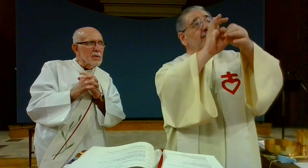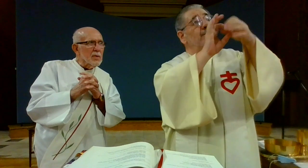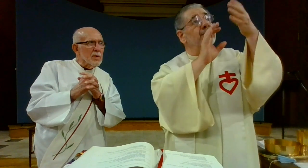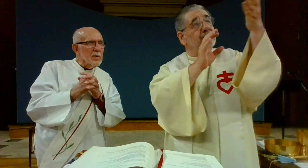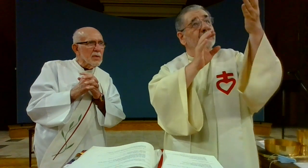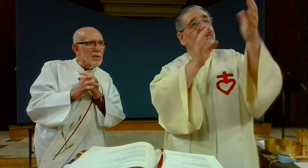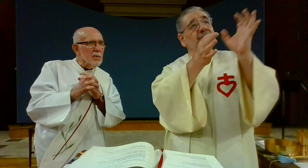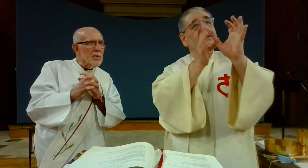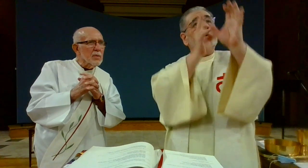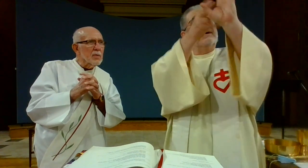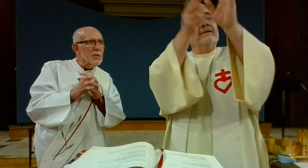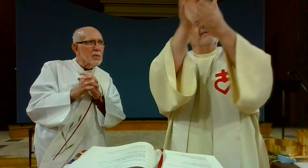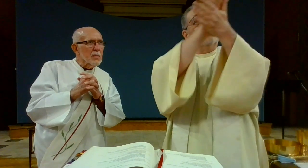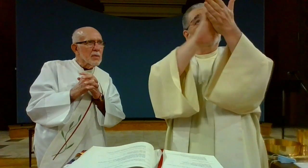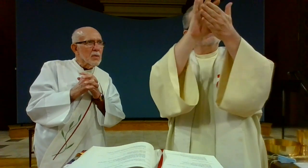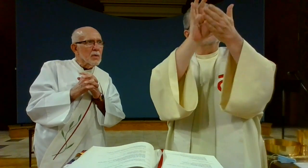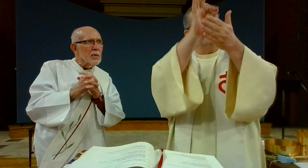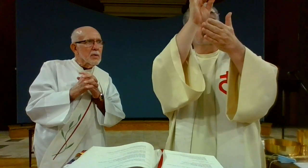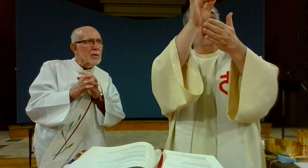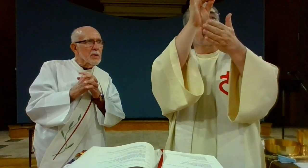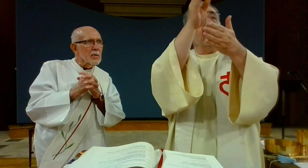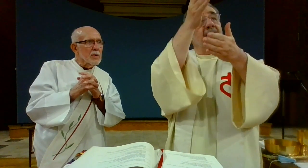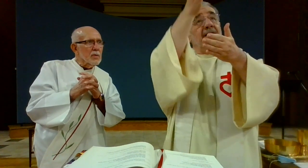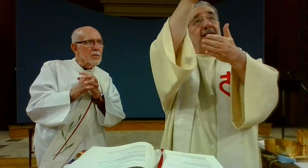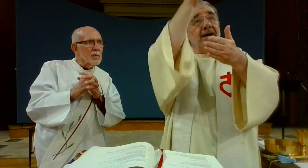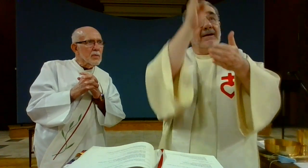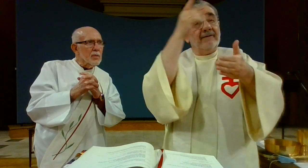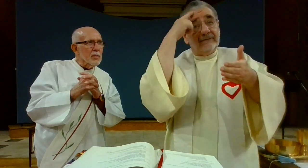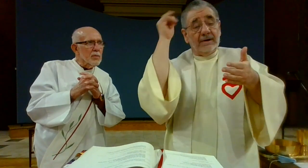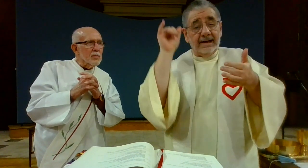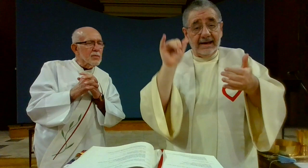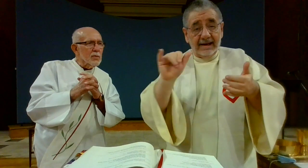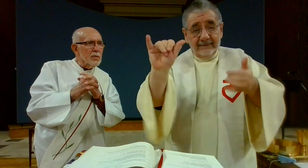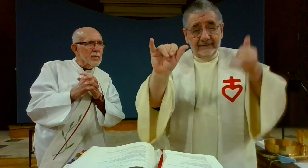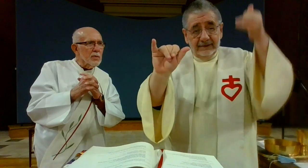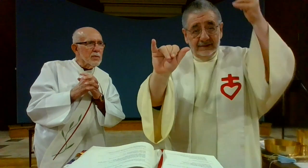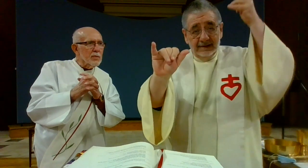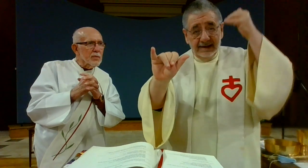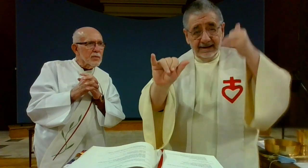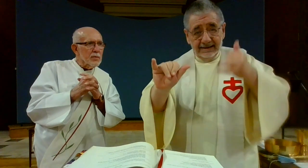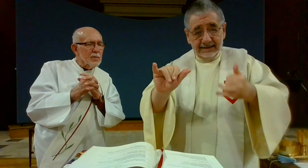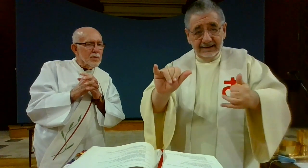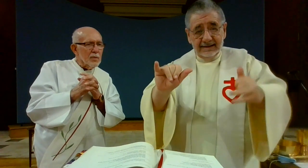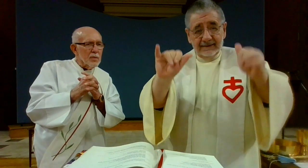reigns with you in the unity of the Holy Spirit, God forever and ever.